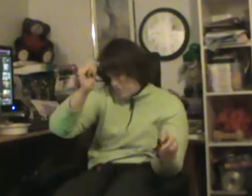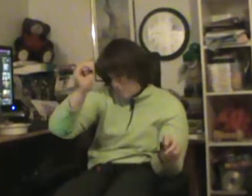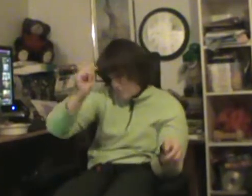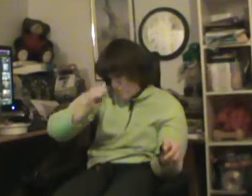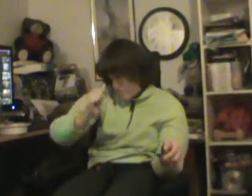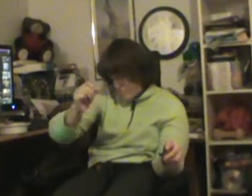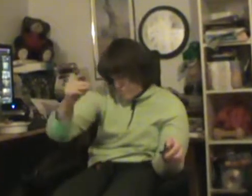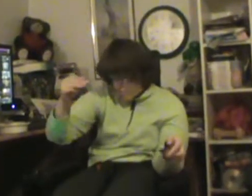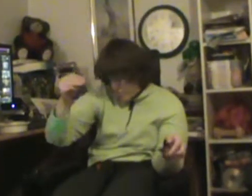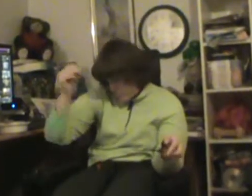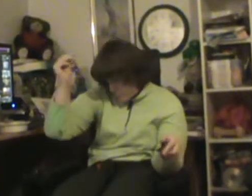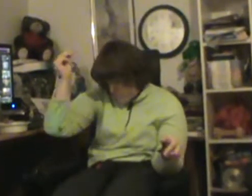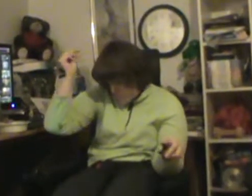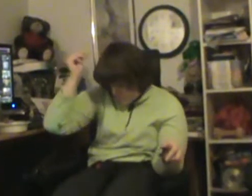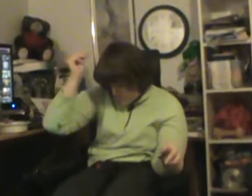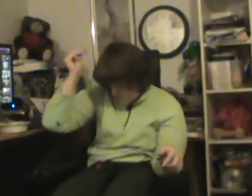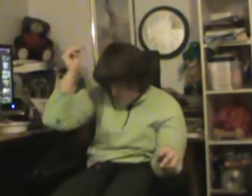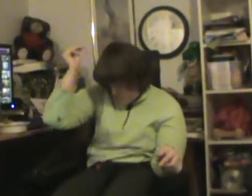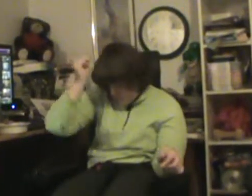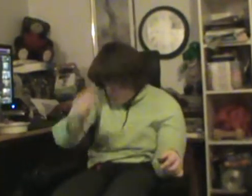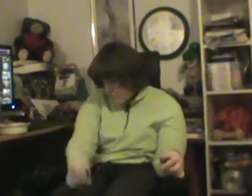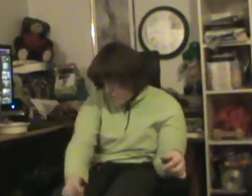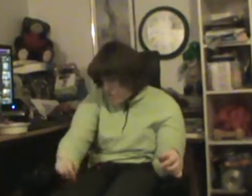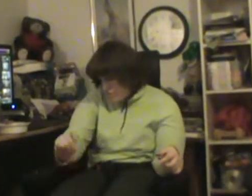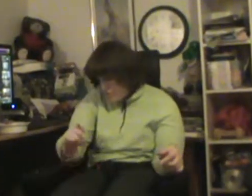rain drop should start to fall,